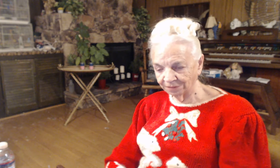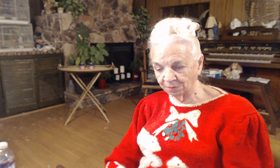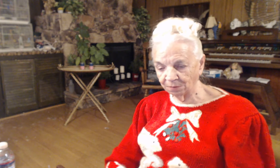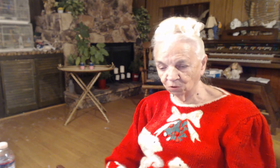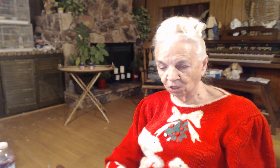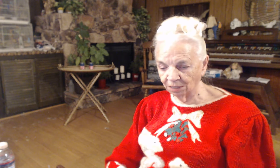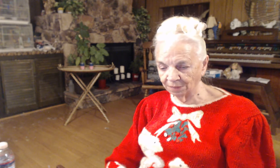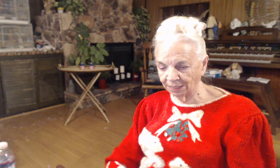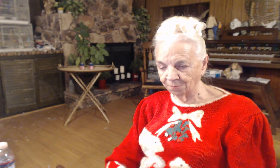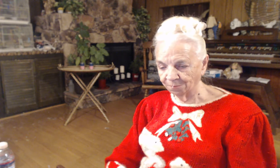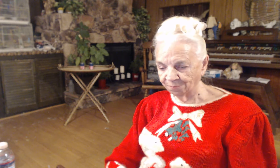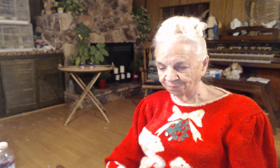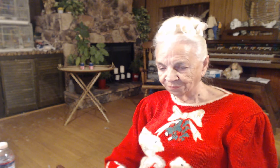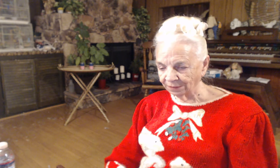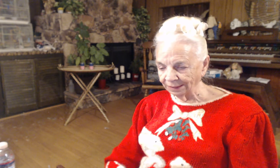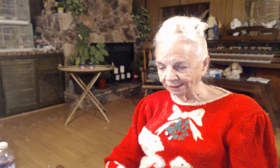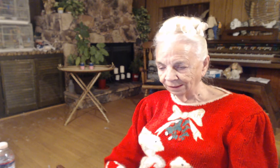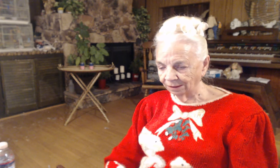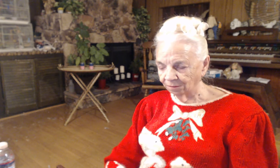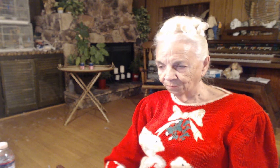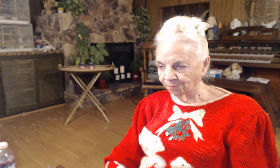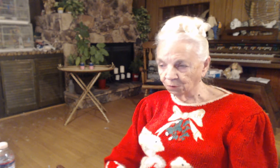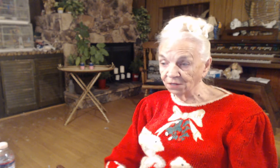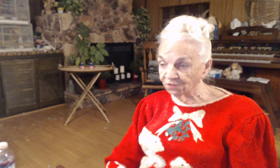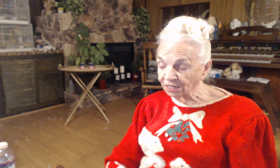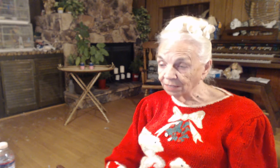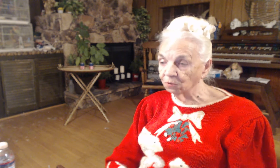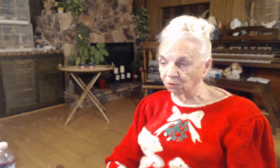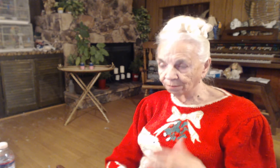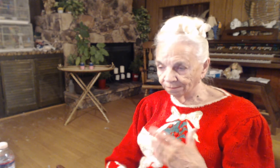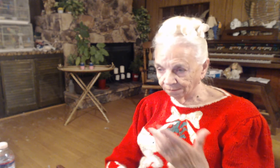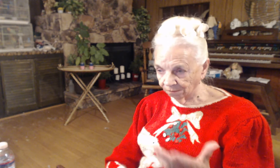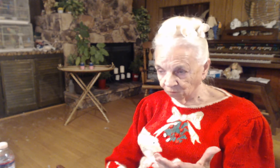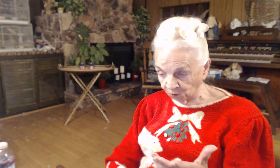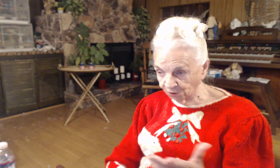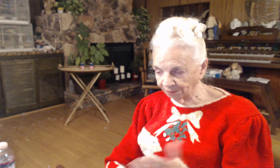people call them a praise team or worship leader.